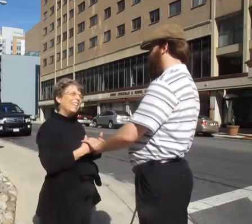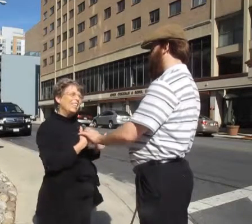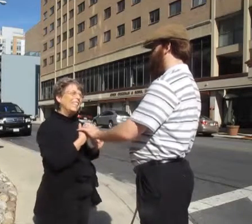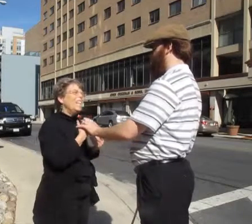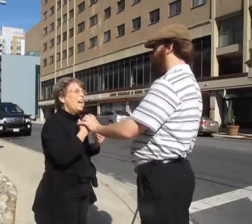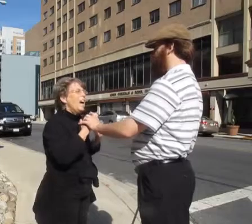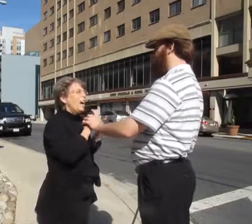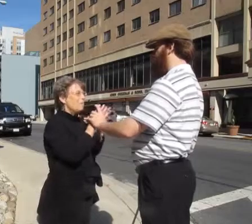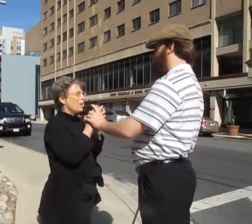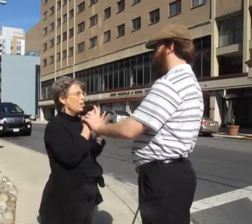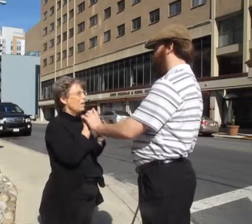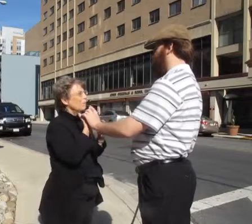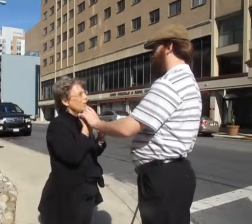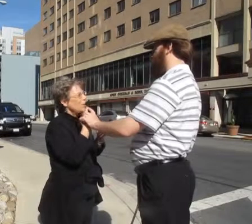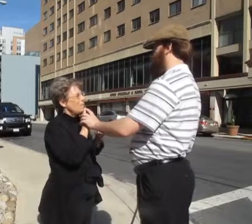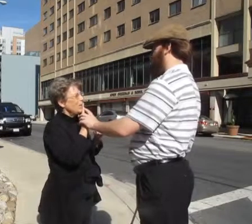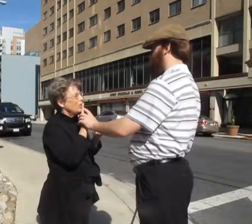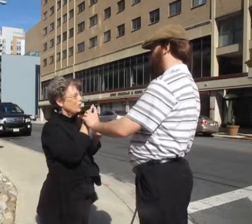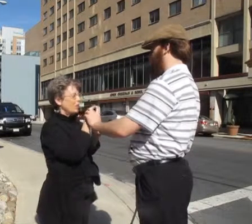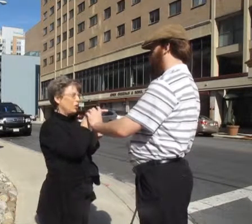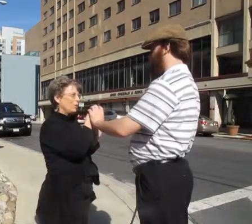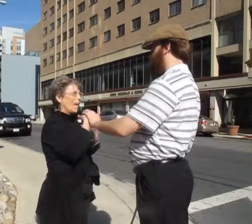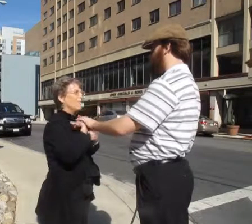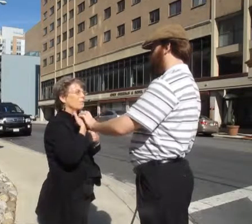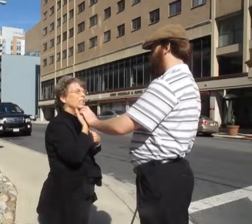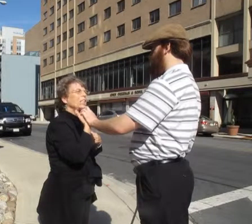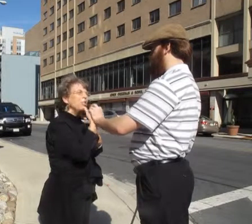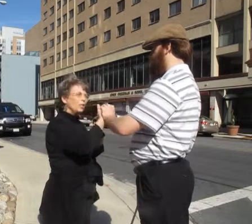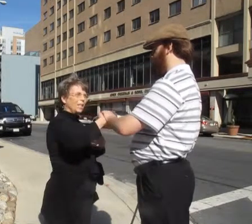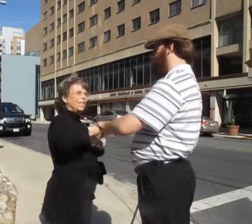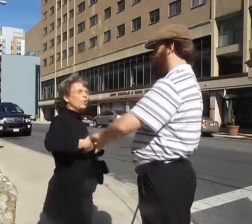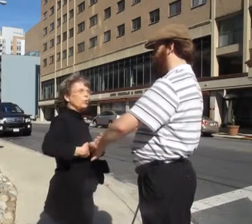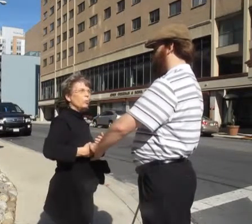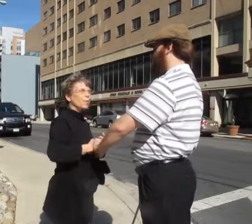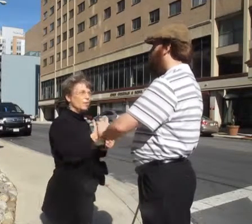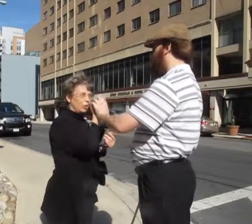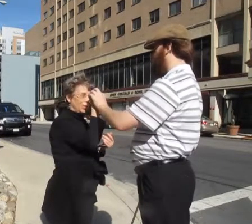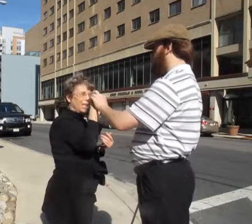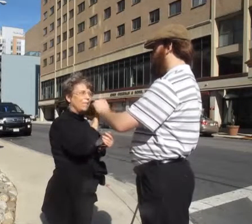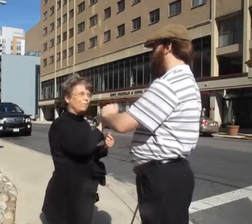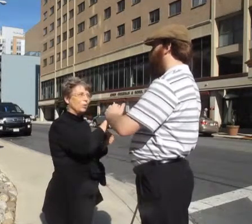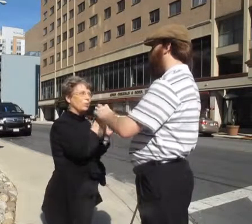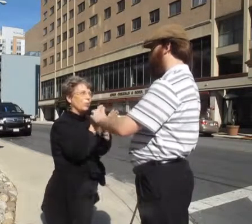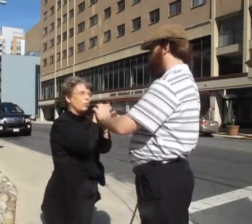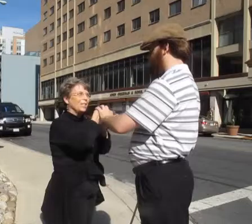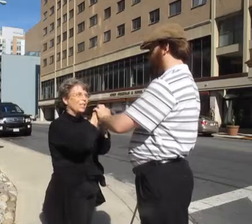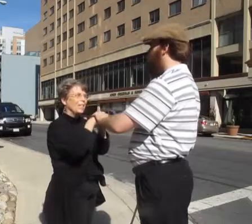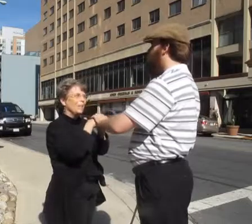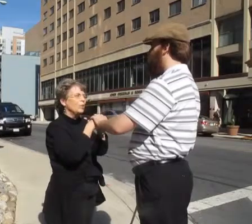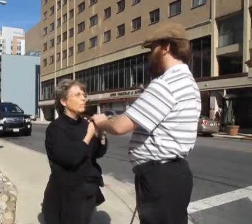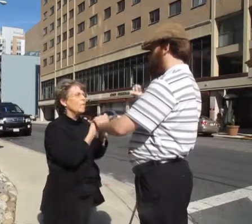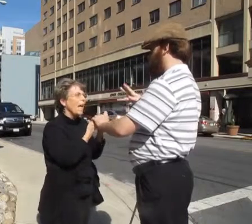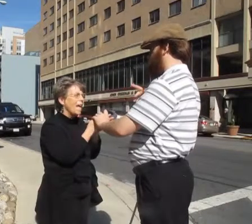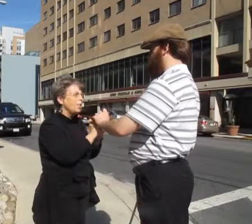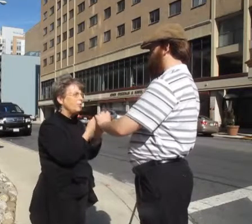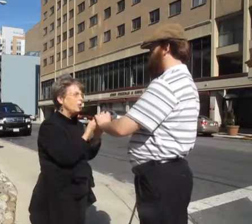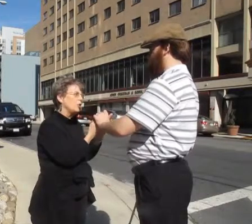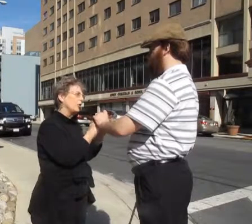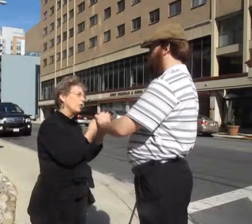good. I want to know, really want to make sure that you have a really good, intuitive understanding of your crossing time. So I'm going to ask you to turn,